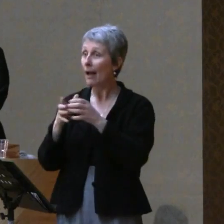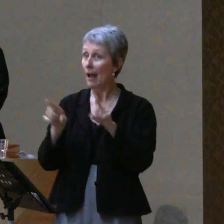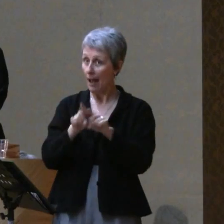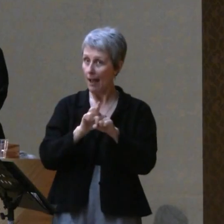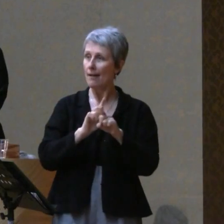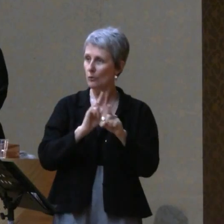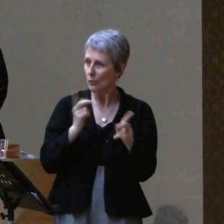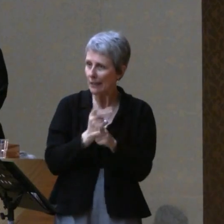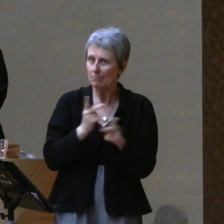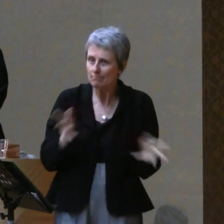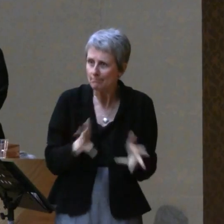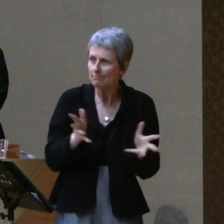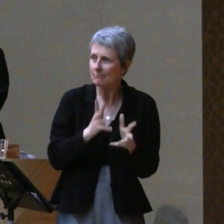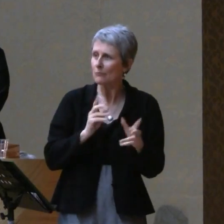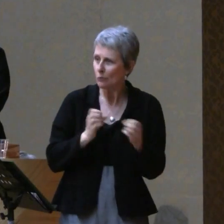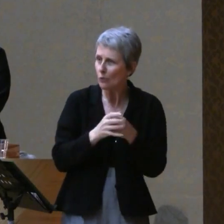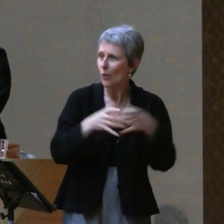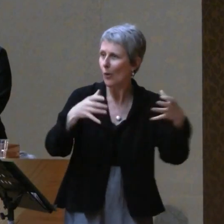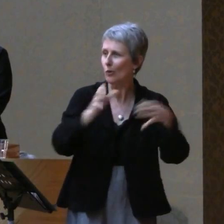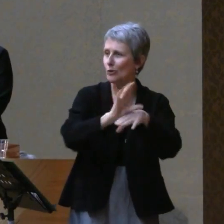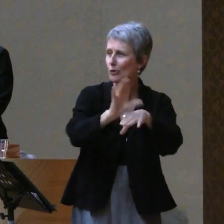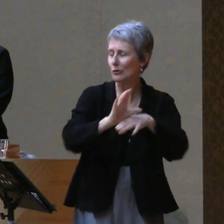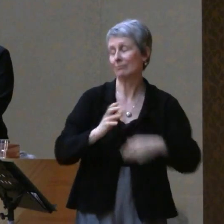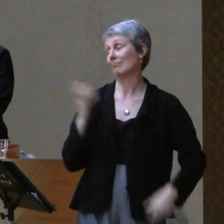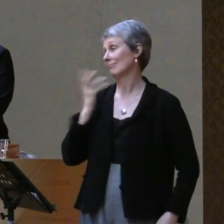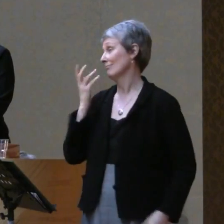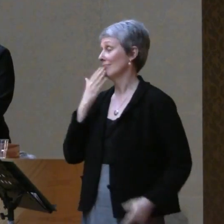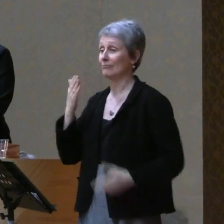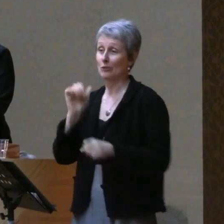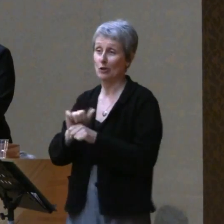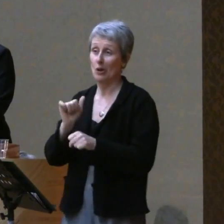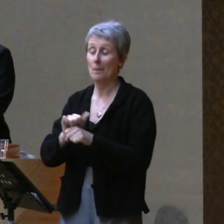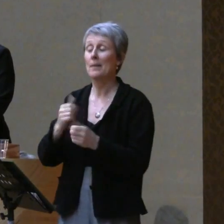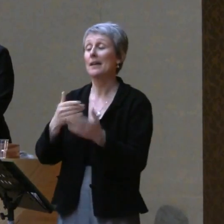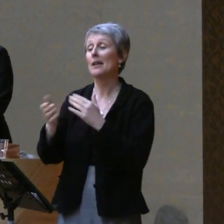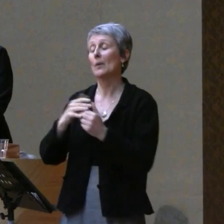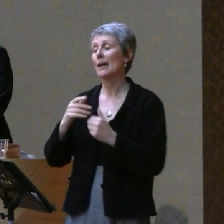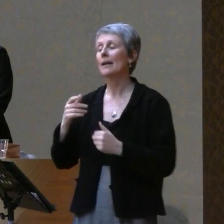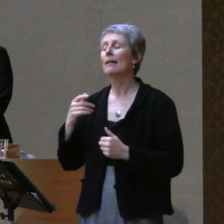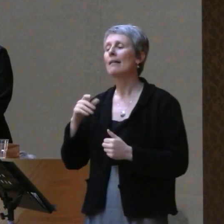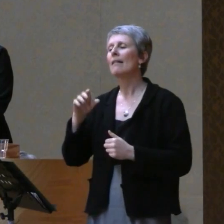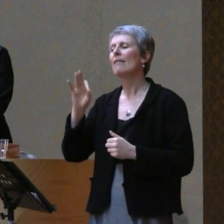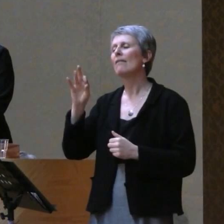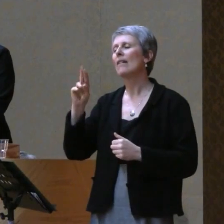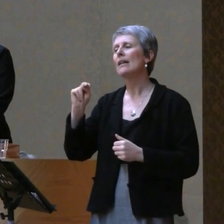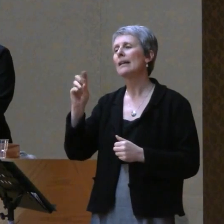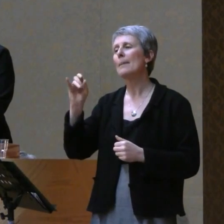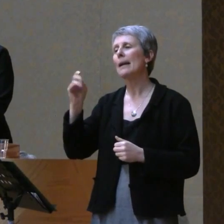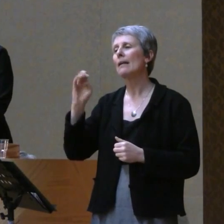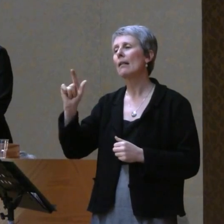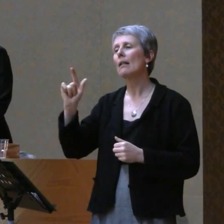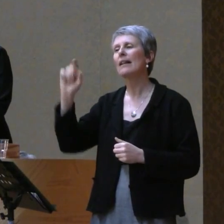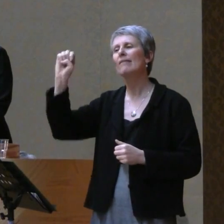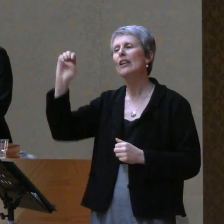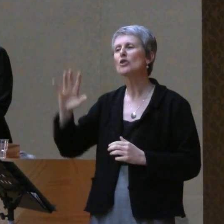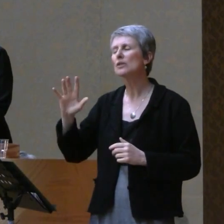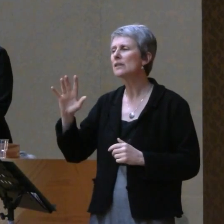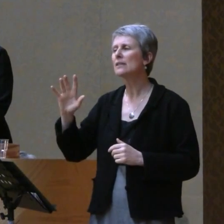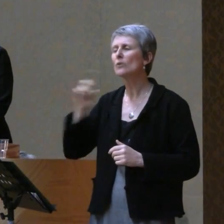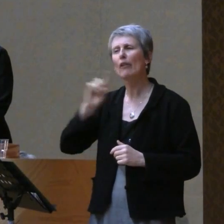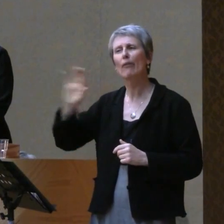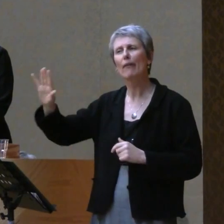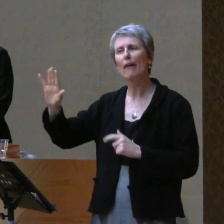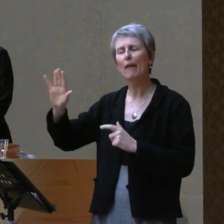So I've been lurking on the internet sites of fundamental evangelists because quite frankly they have